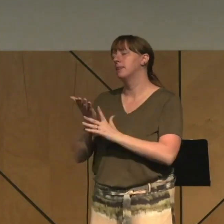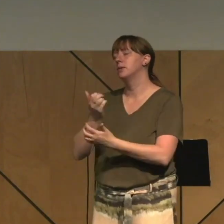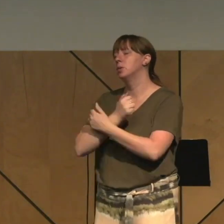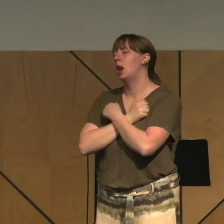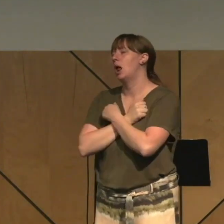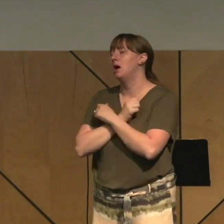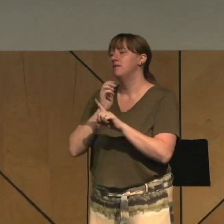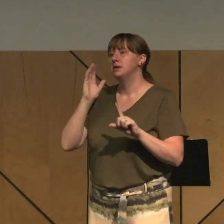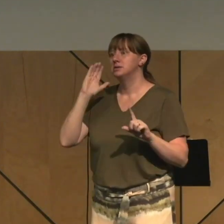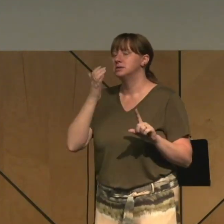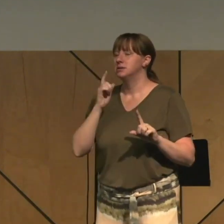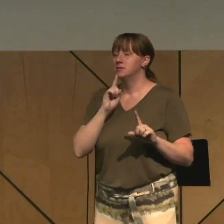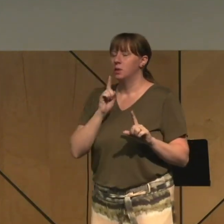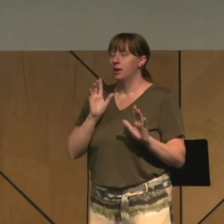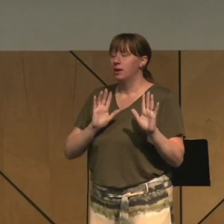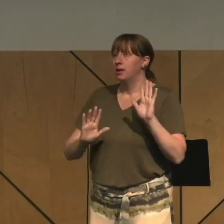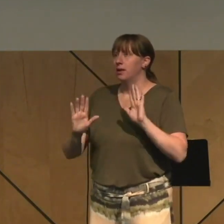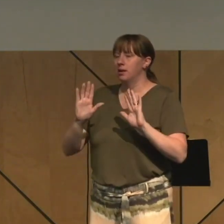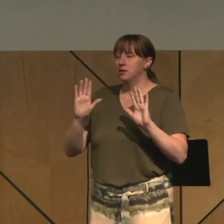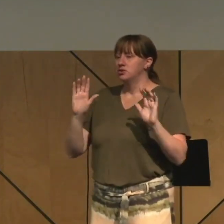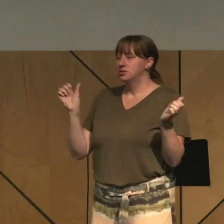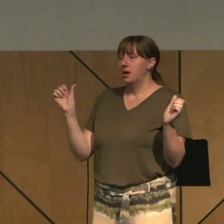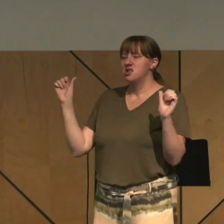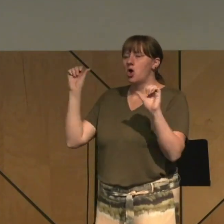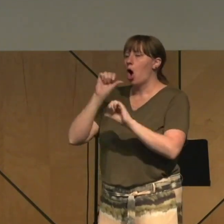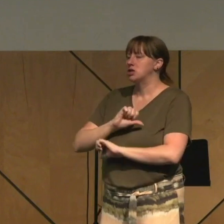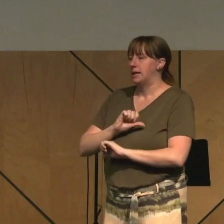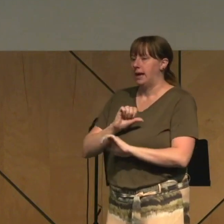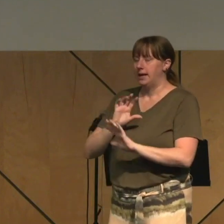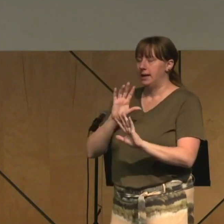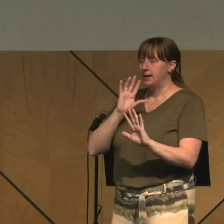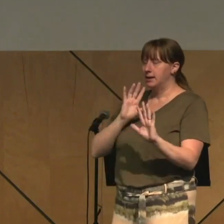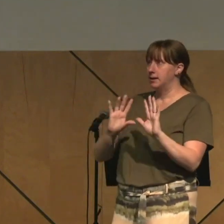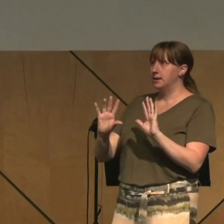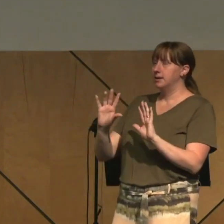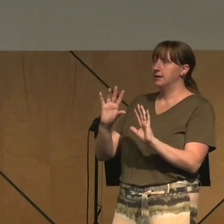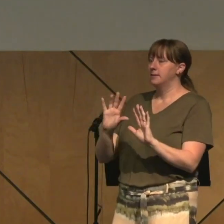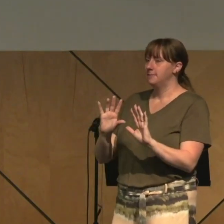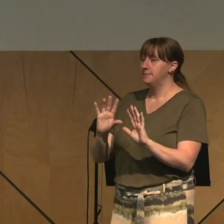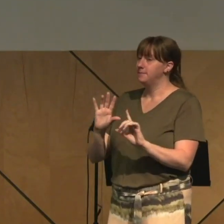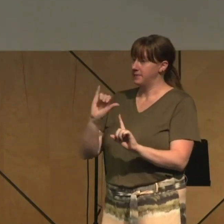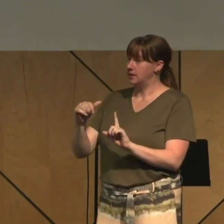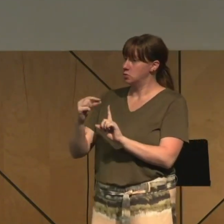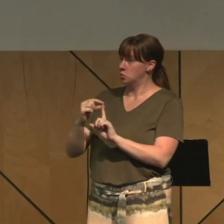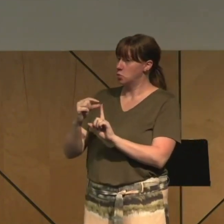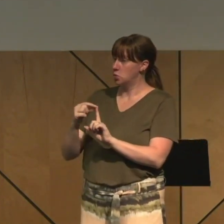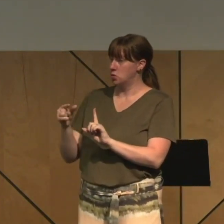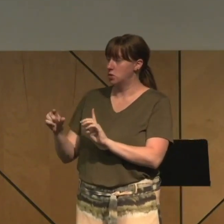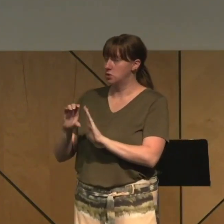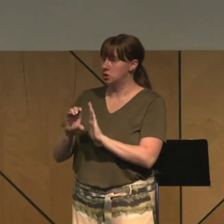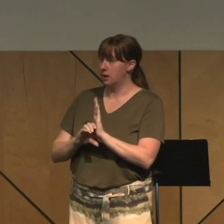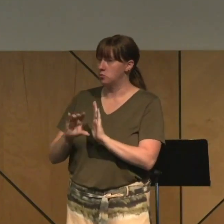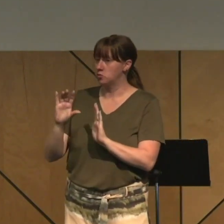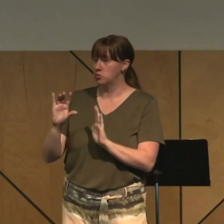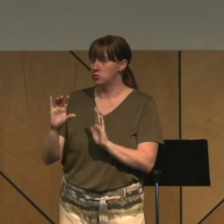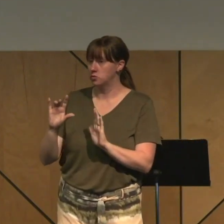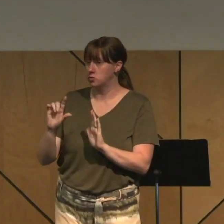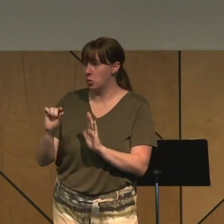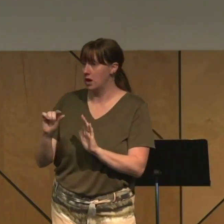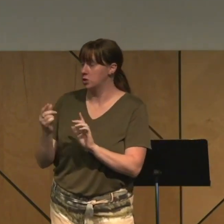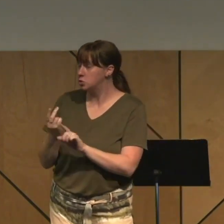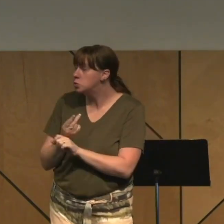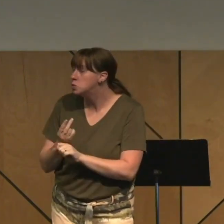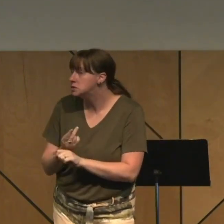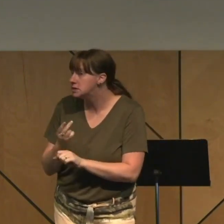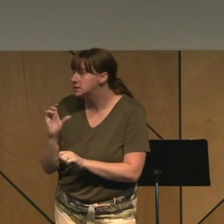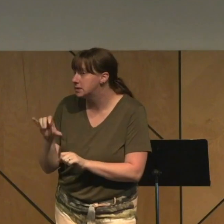intoxicating, which is exactly the word that Proverbs chapter 5 verse 20 uses. Sexual